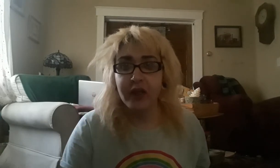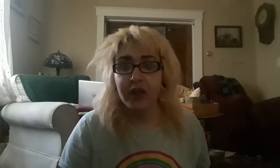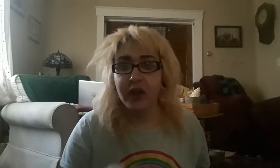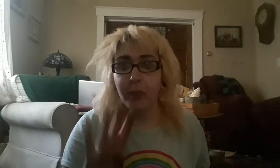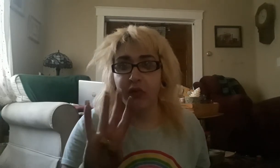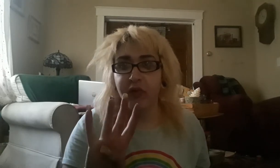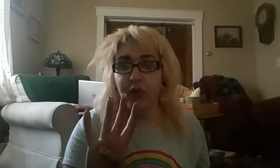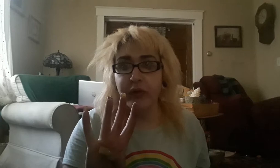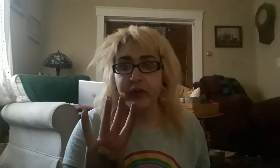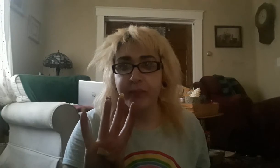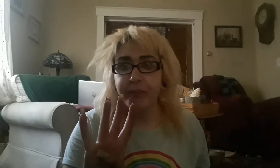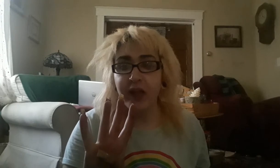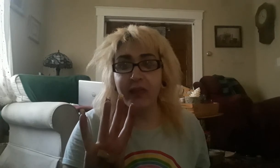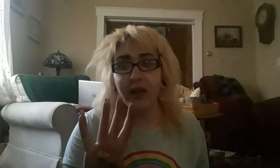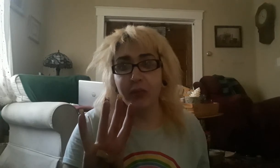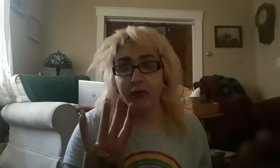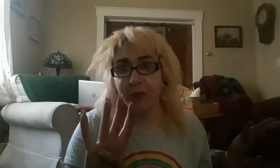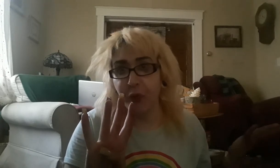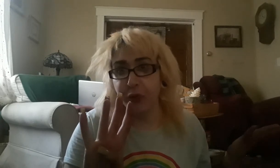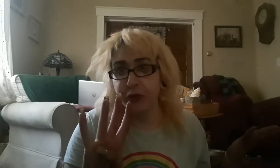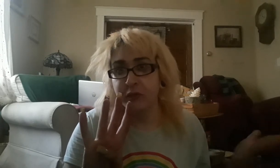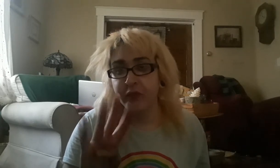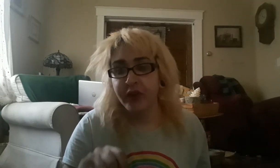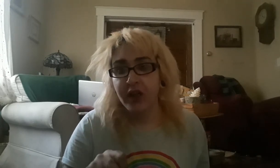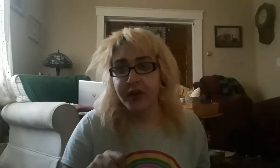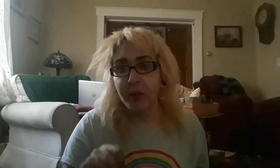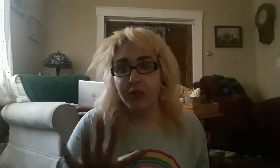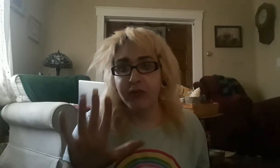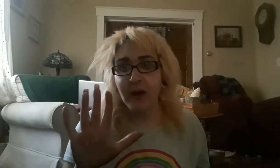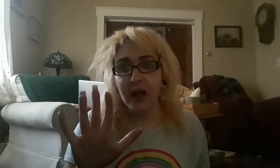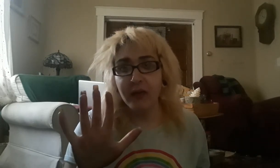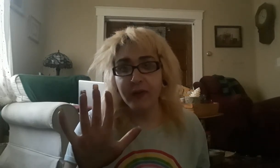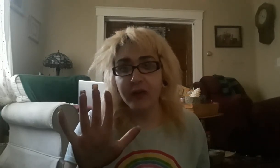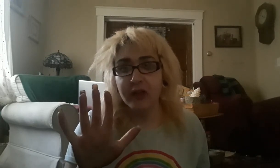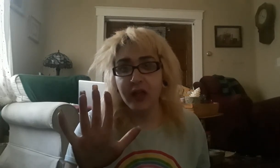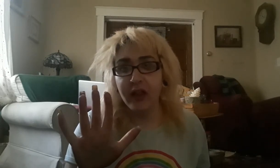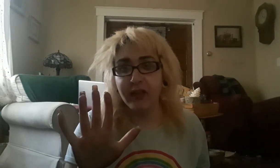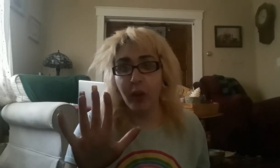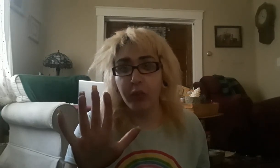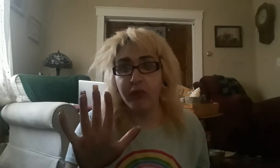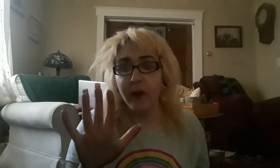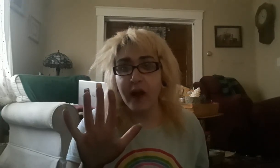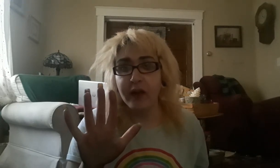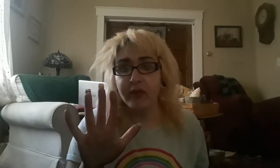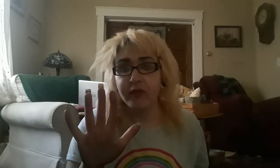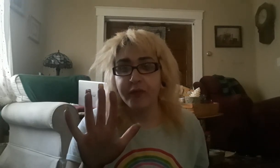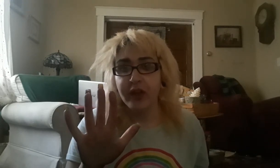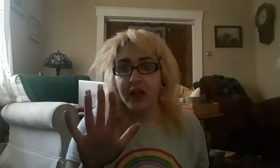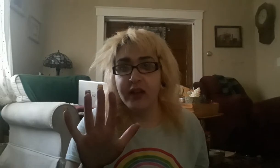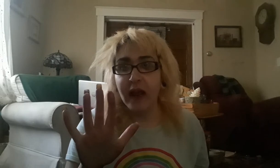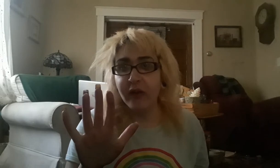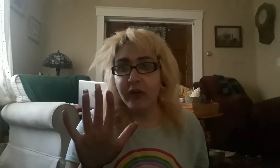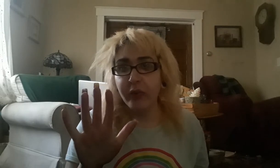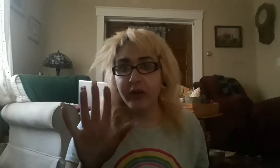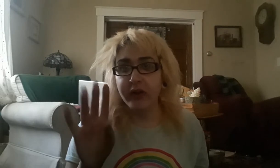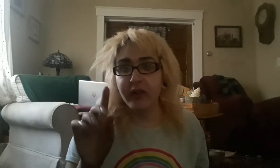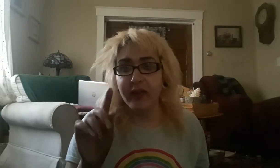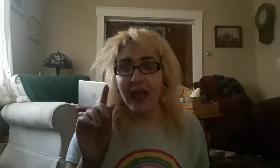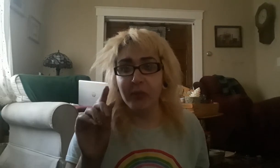Number four, it's number four. Number five, it's number five. Now here where it gets a tad